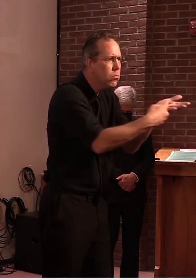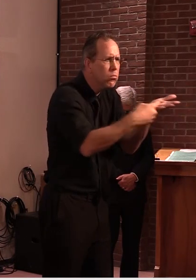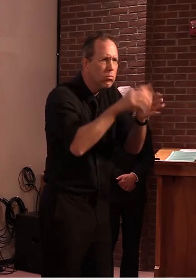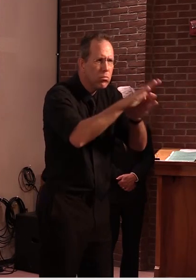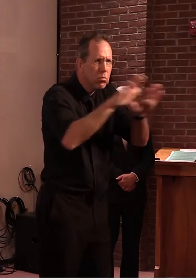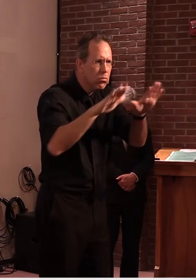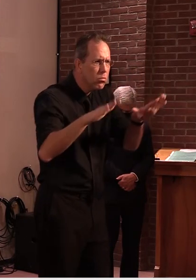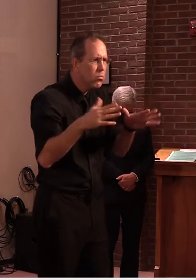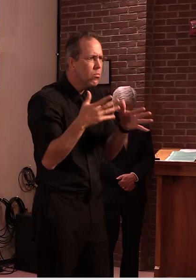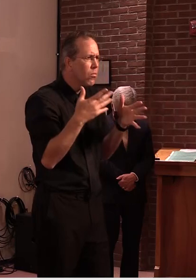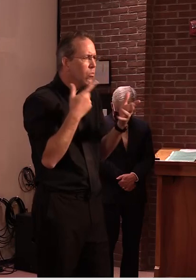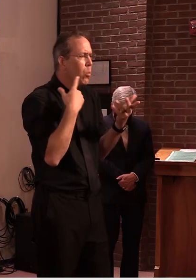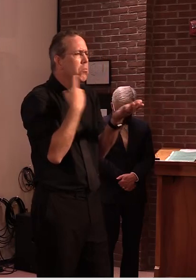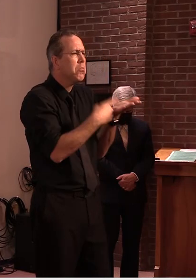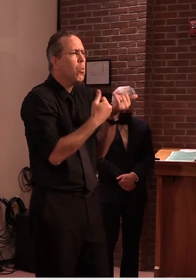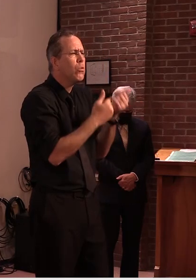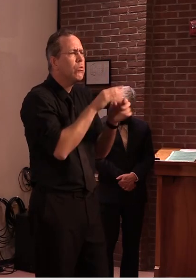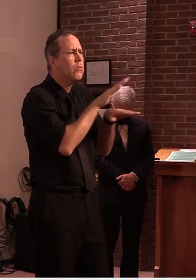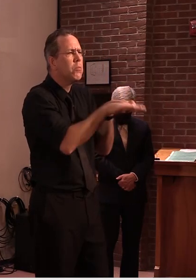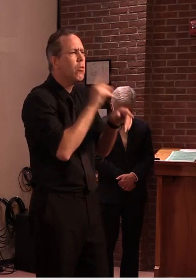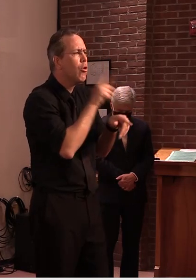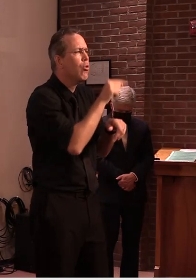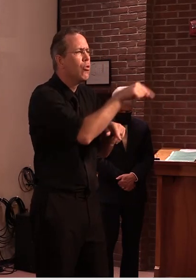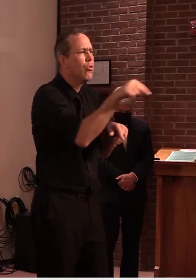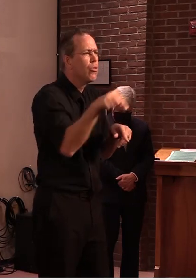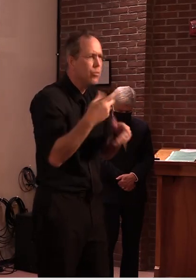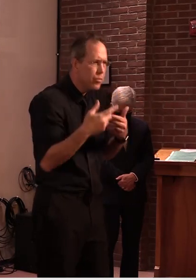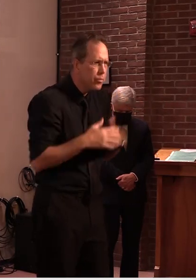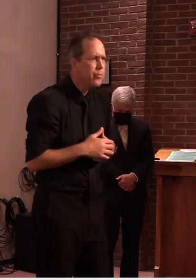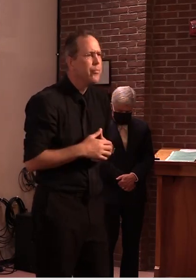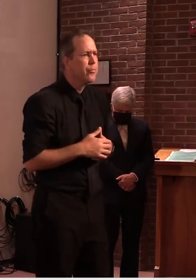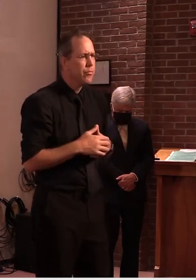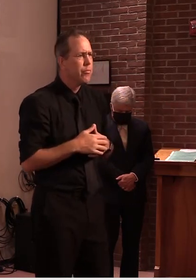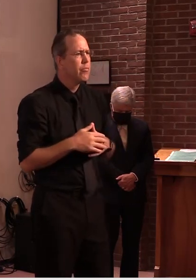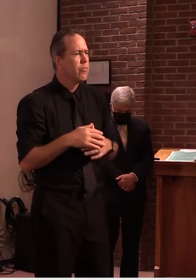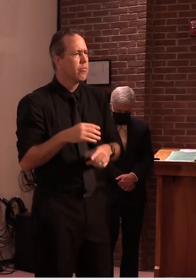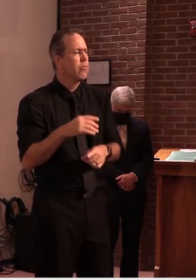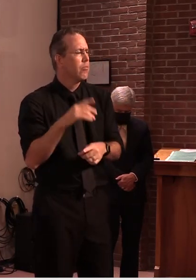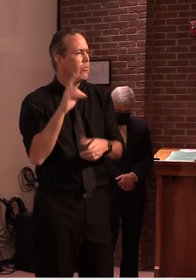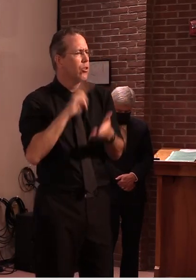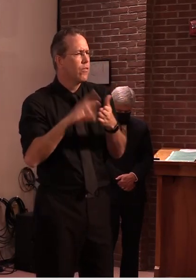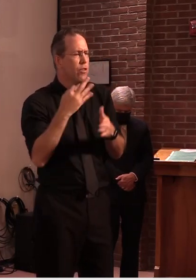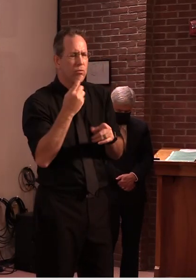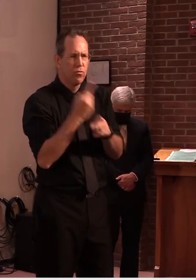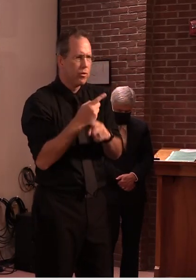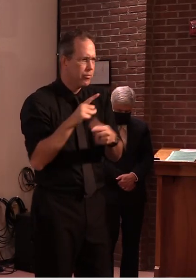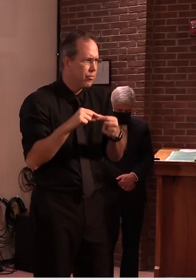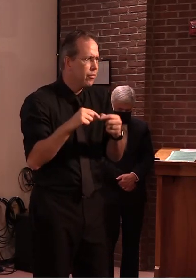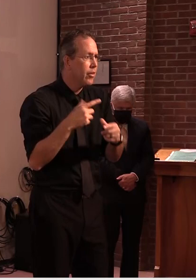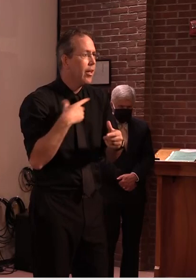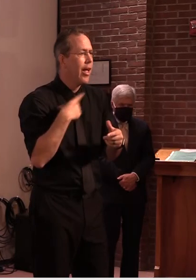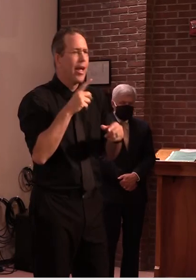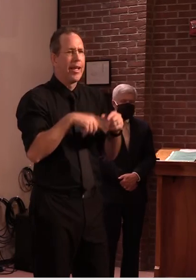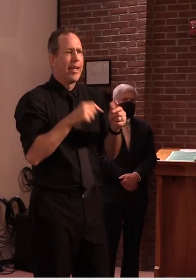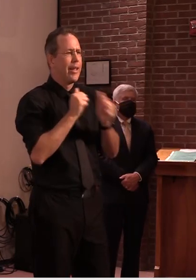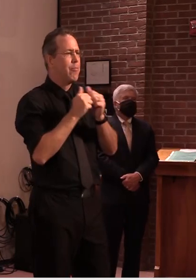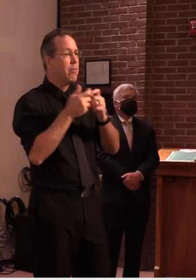yeah it was really the individual school might not be available to compete but the other schools would be able to go forward